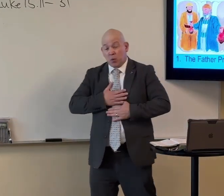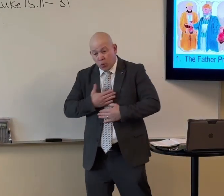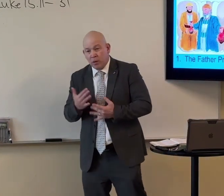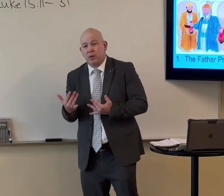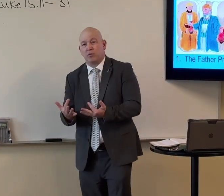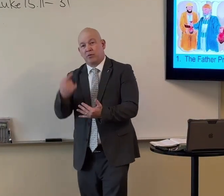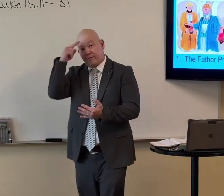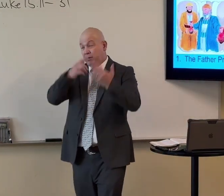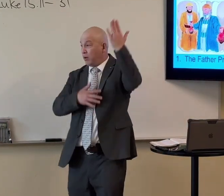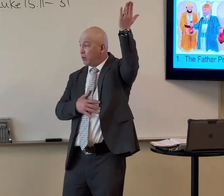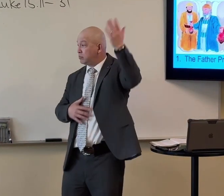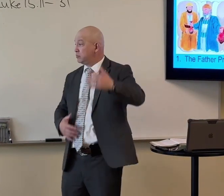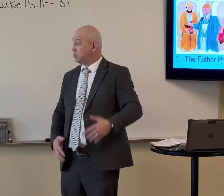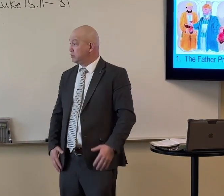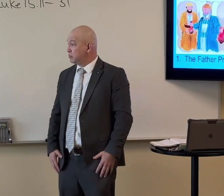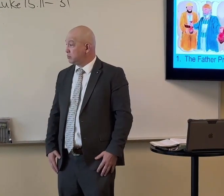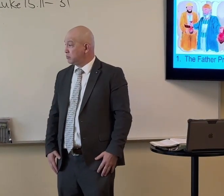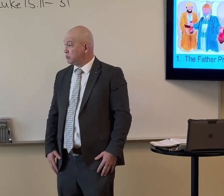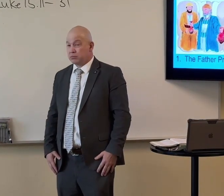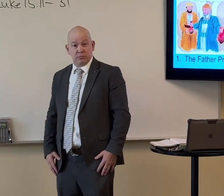And secondly, are we willing to wait for him?